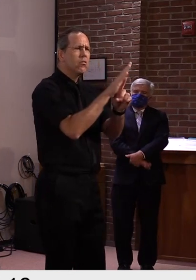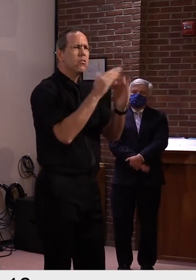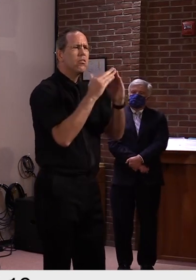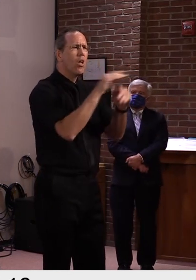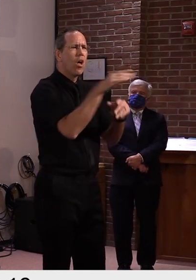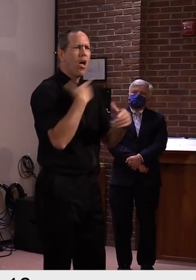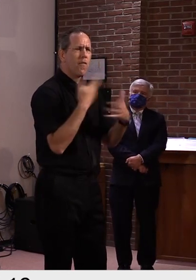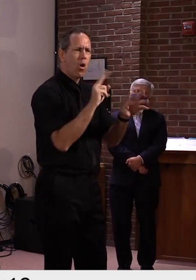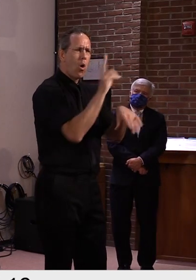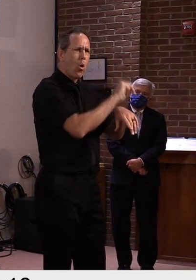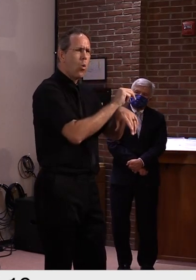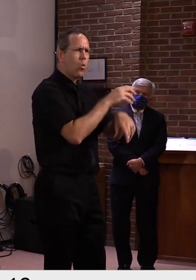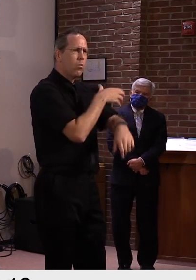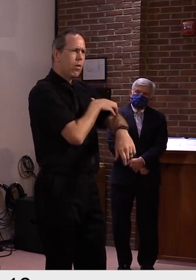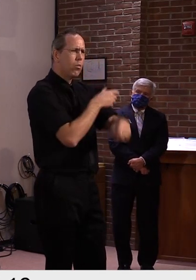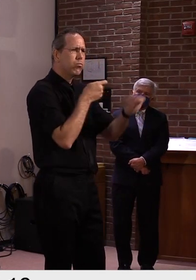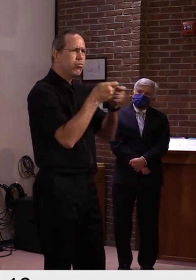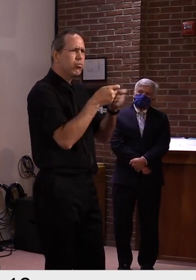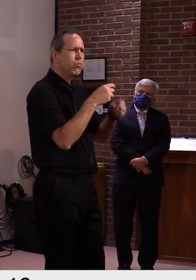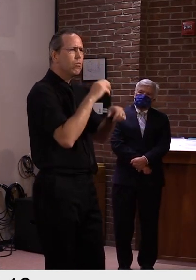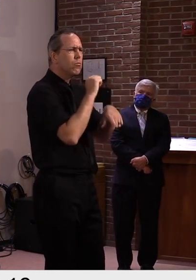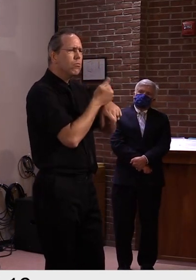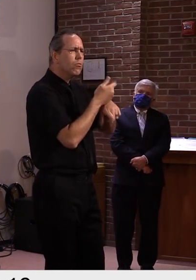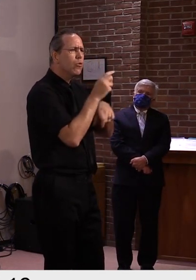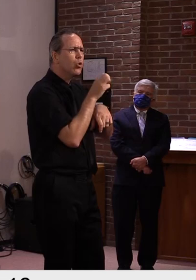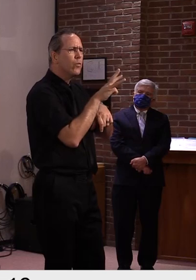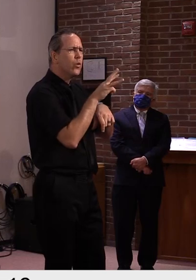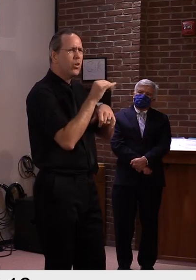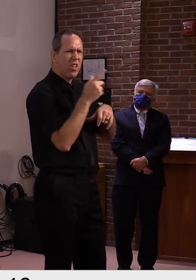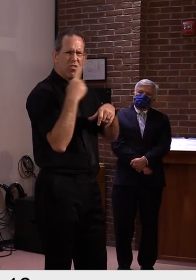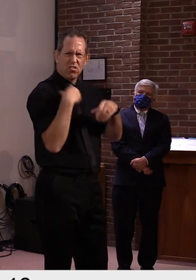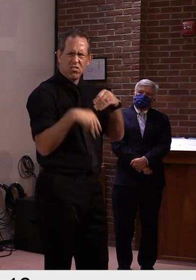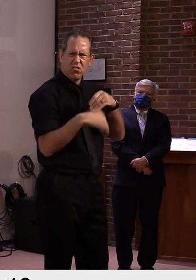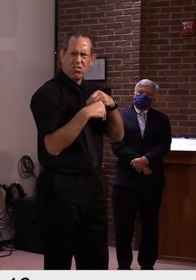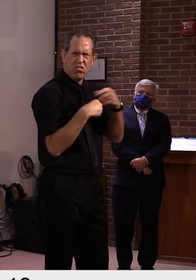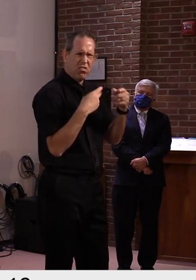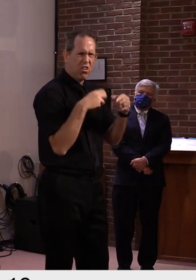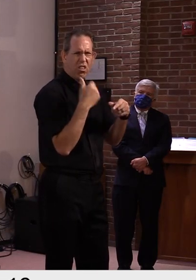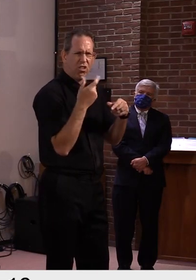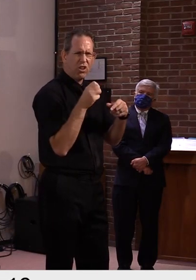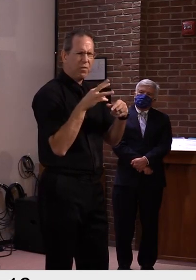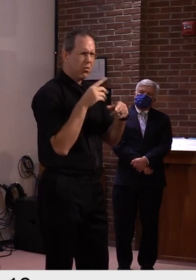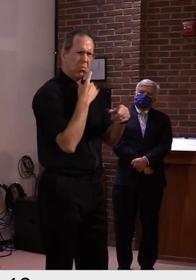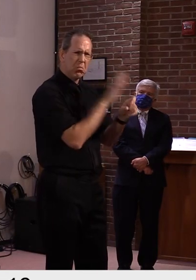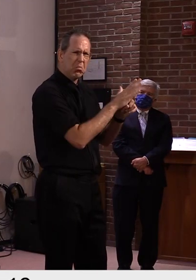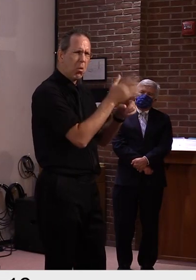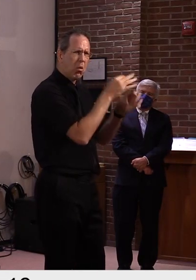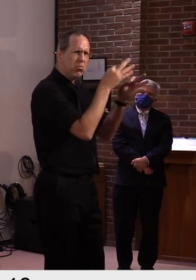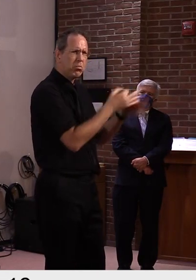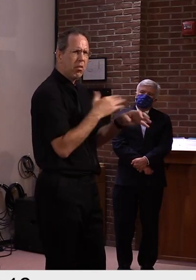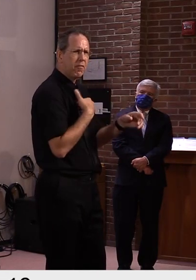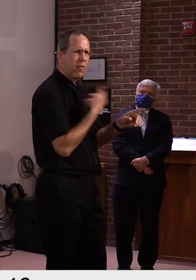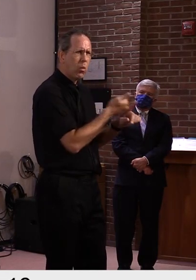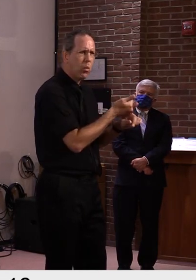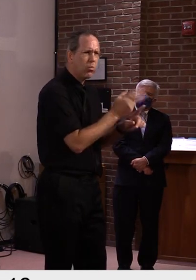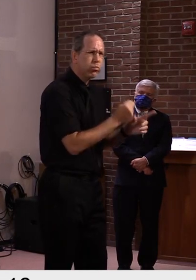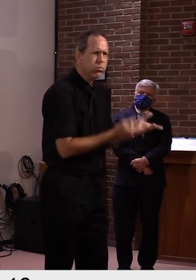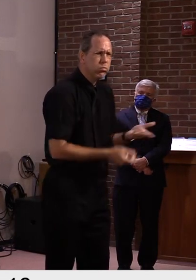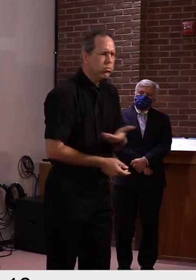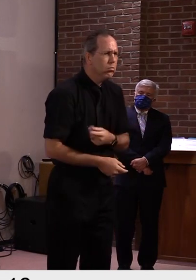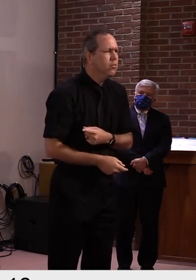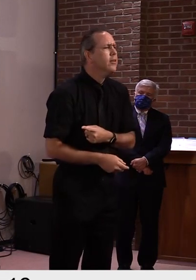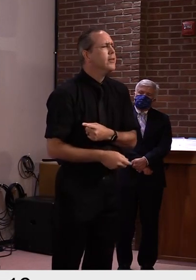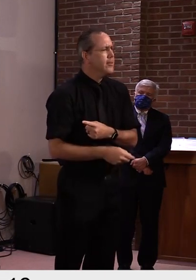Jay can, can give us the exact provision there. Um, but, uh, but I don't believe, I don't believe they can go